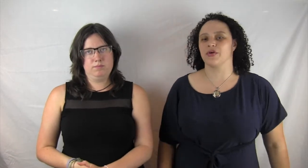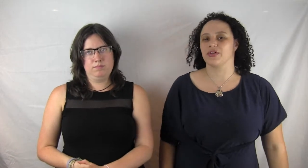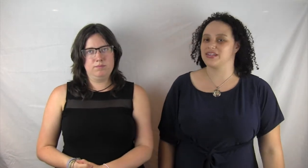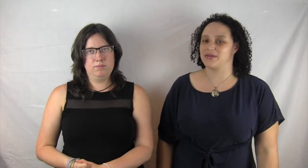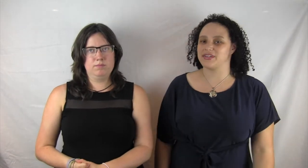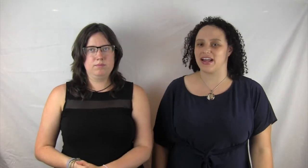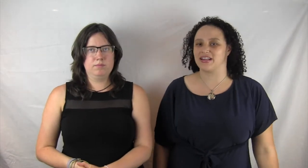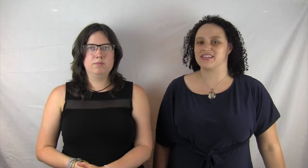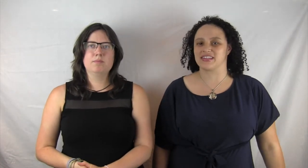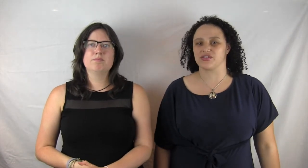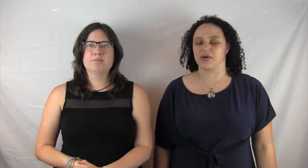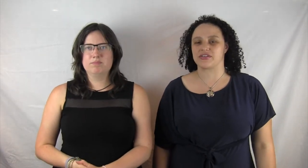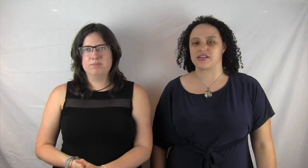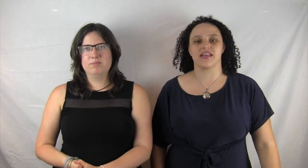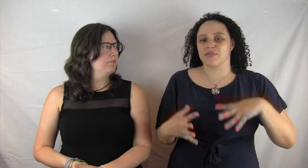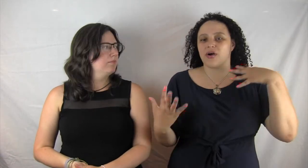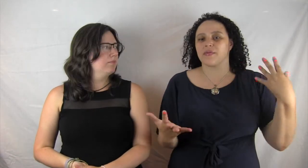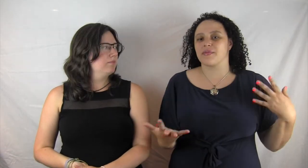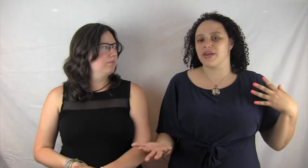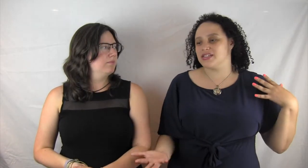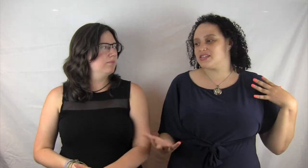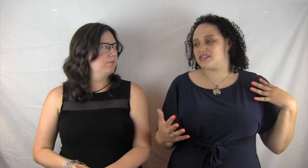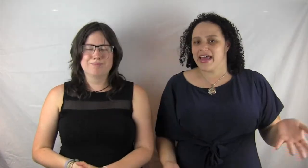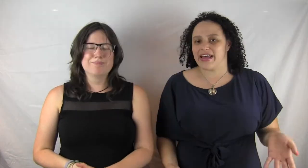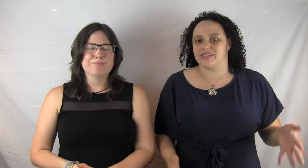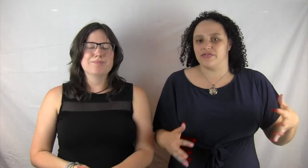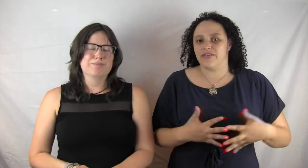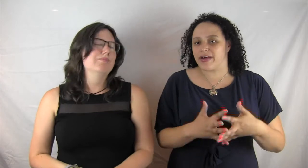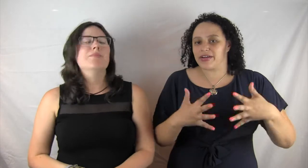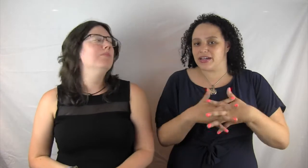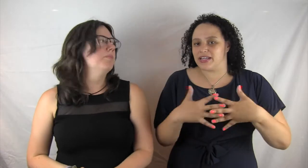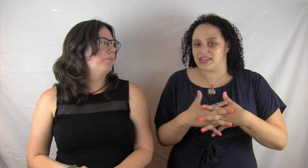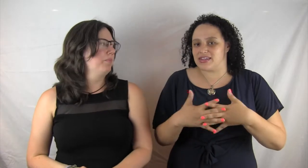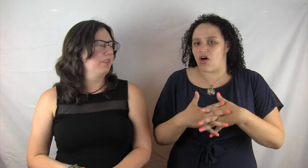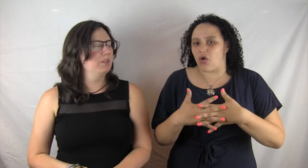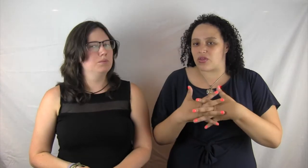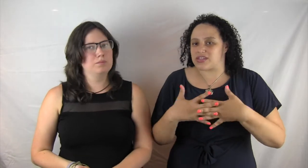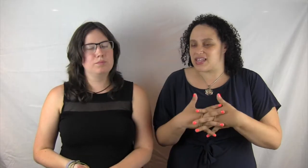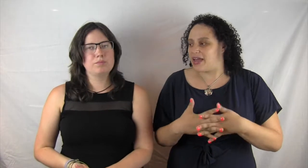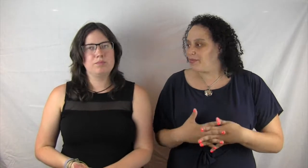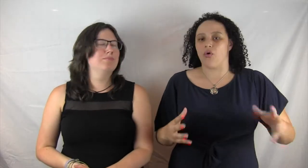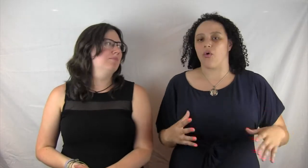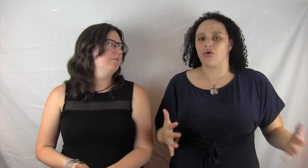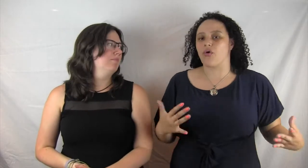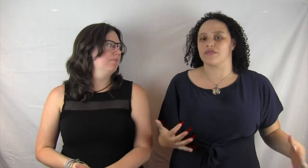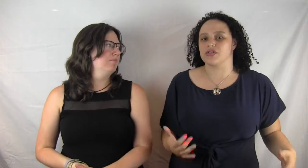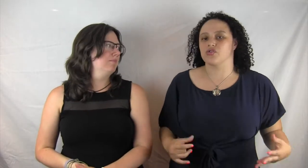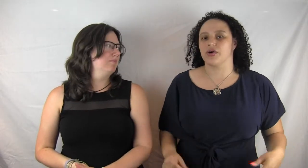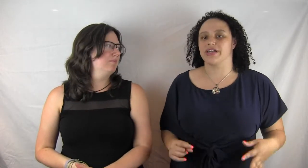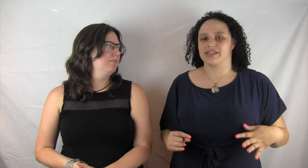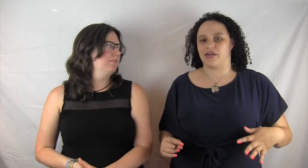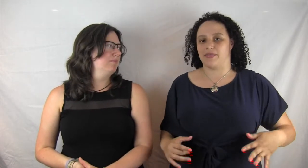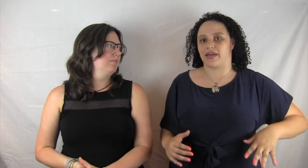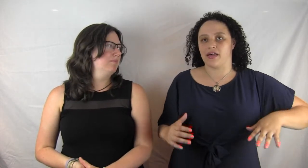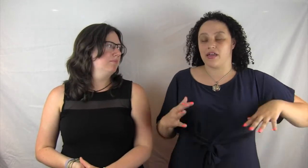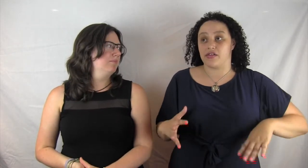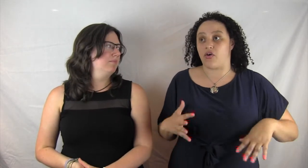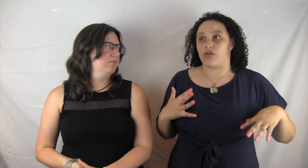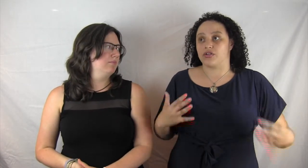mortal ends up dead in this situation. The problem is it's very all the same. The whole goal of the story is now to make the fallen